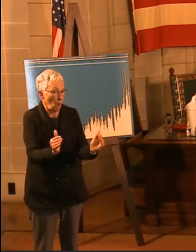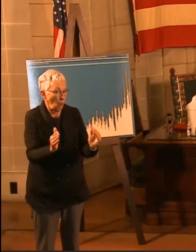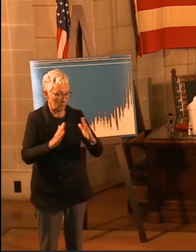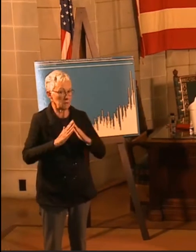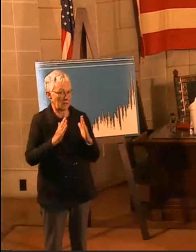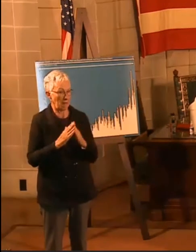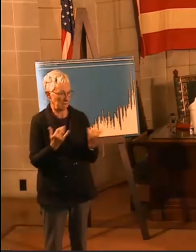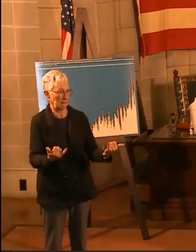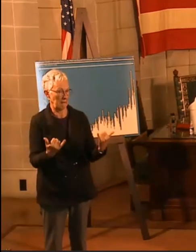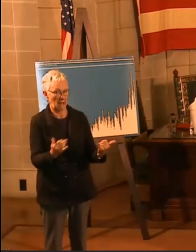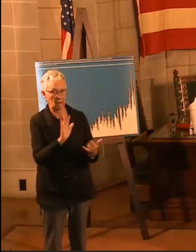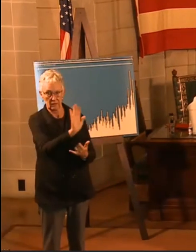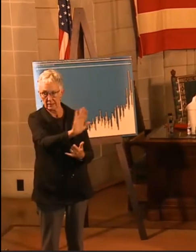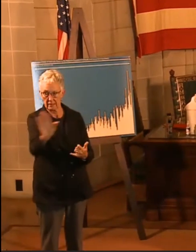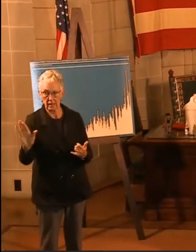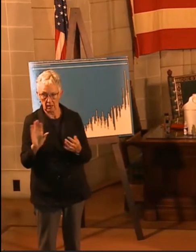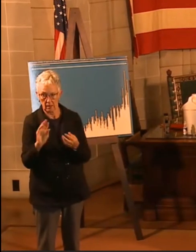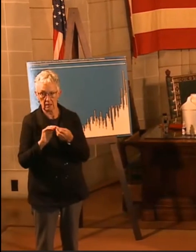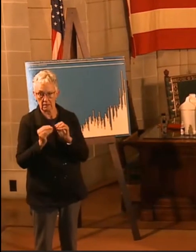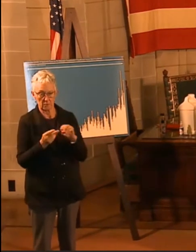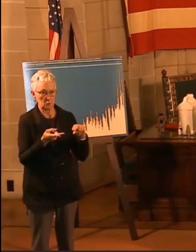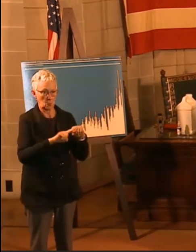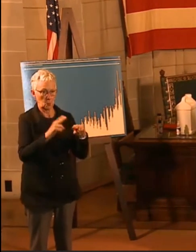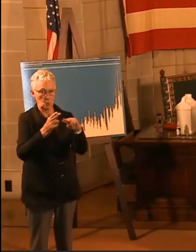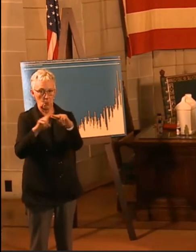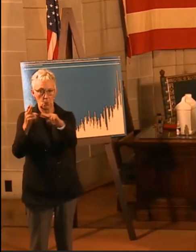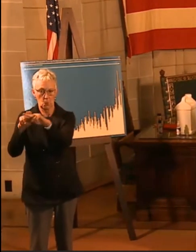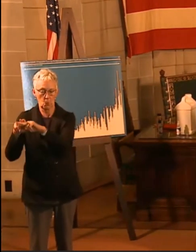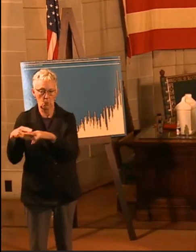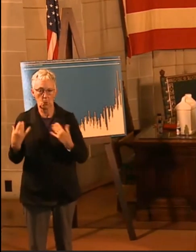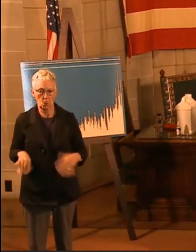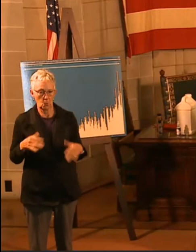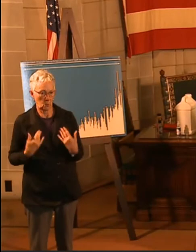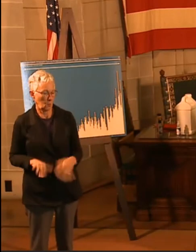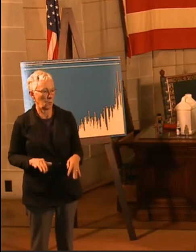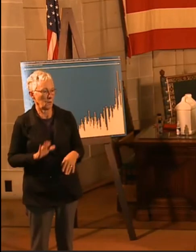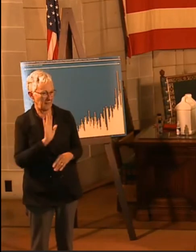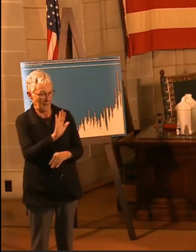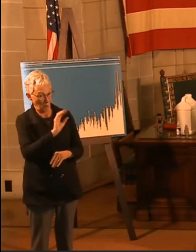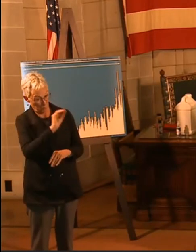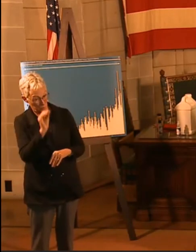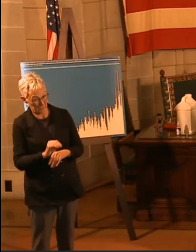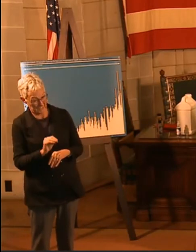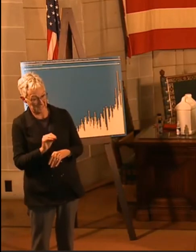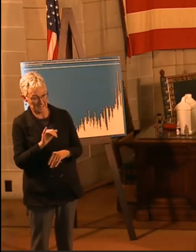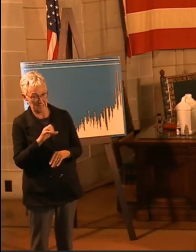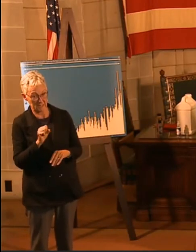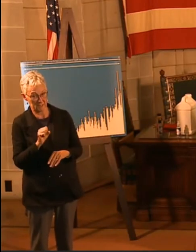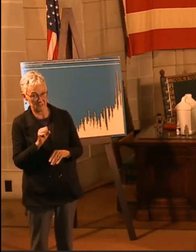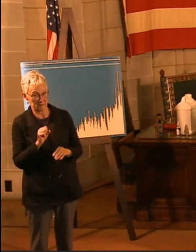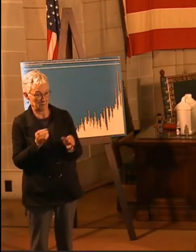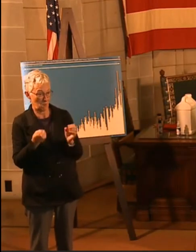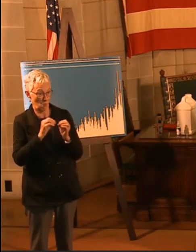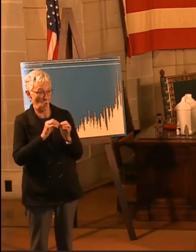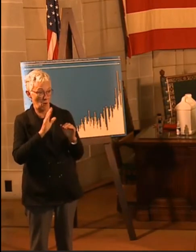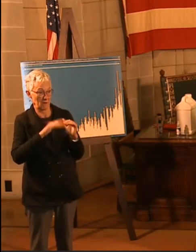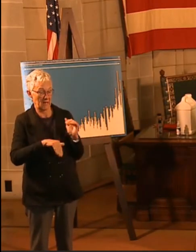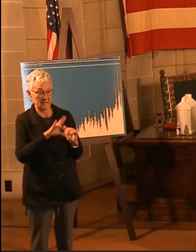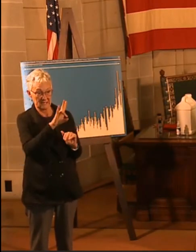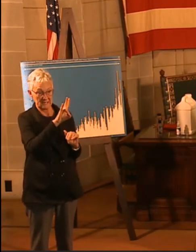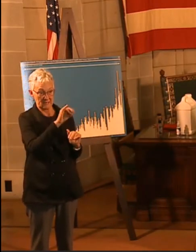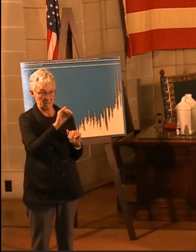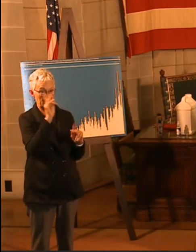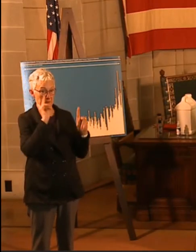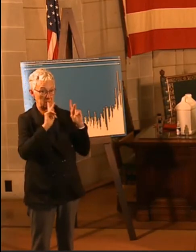counties in Nebraska have rates of infection in excess of 70 cases per 100